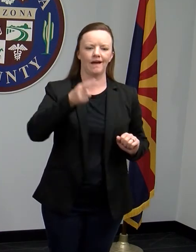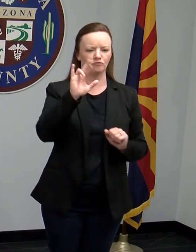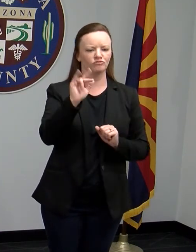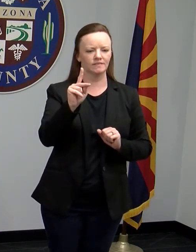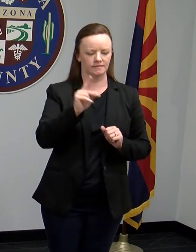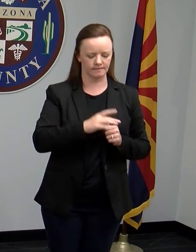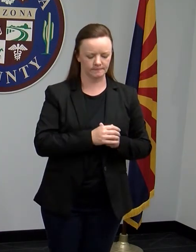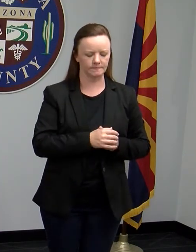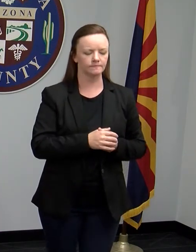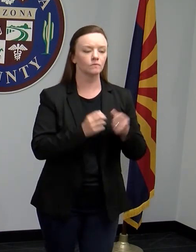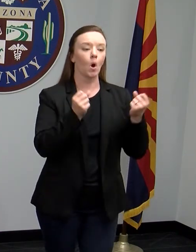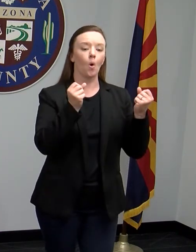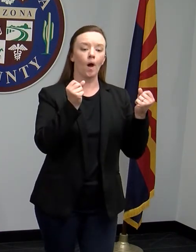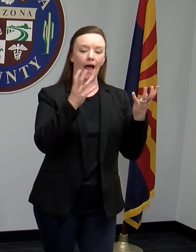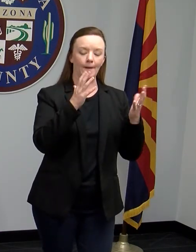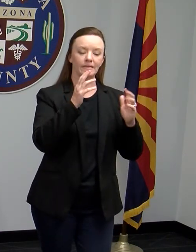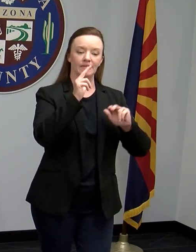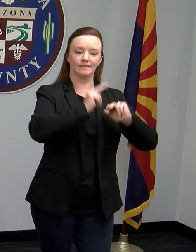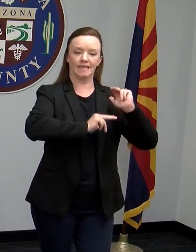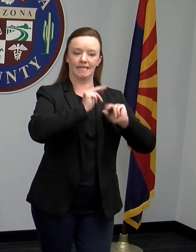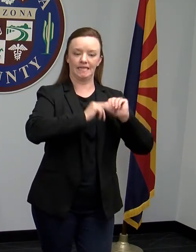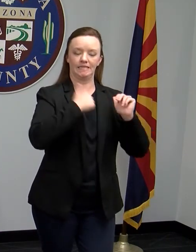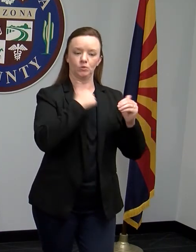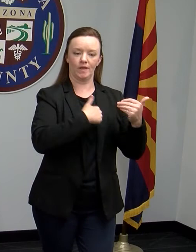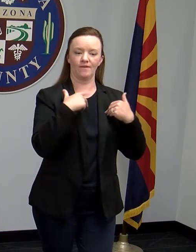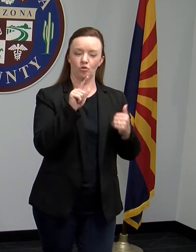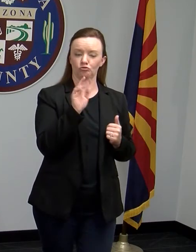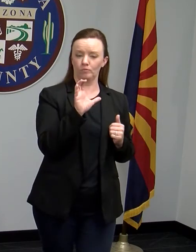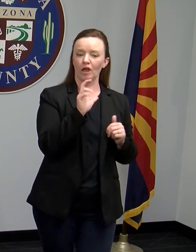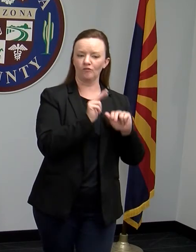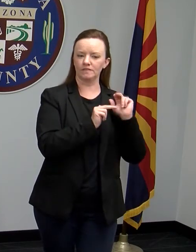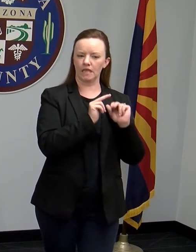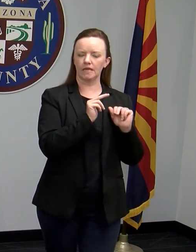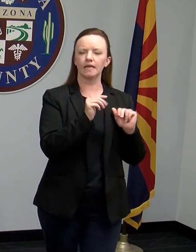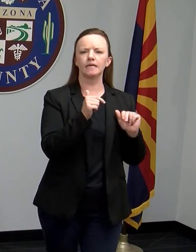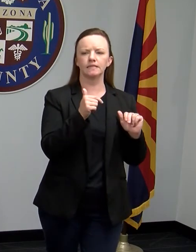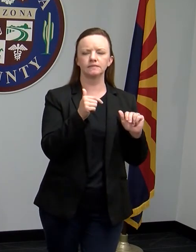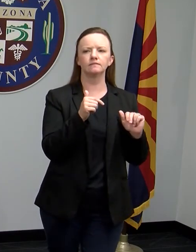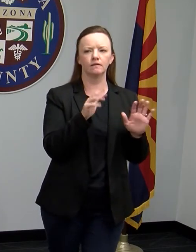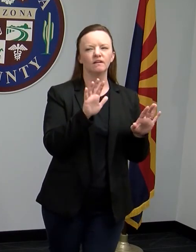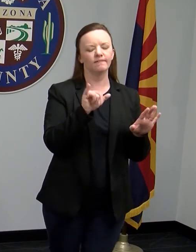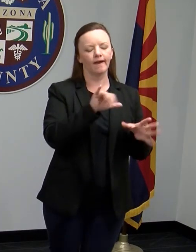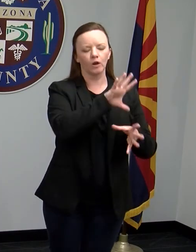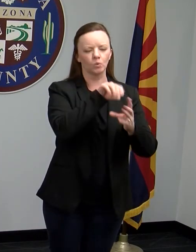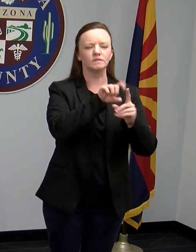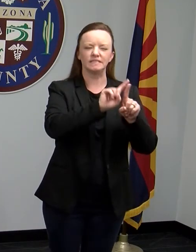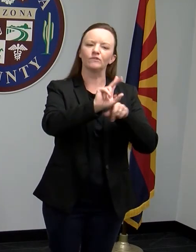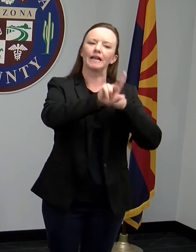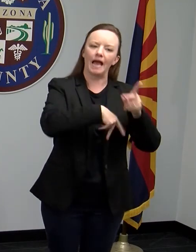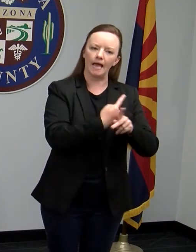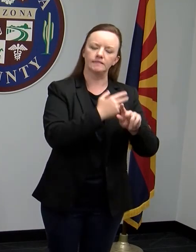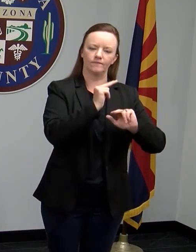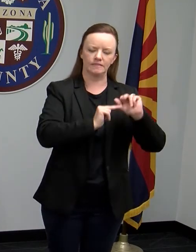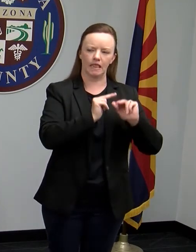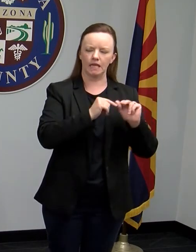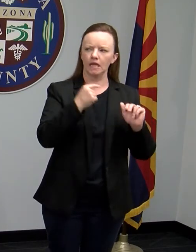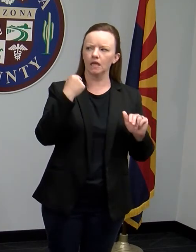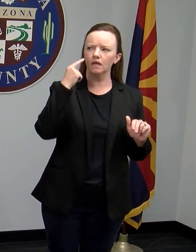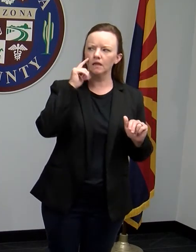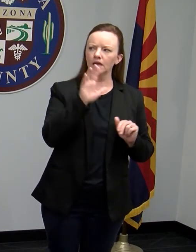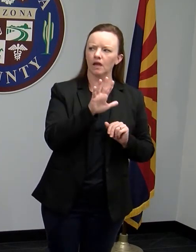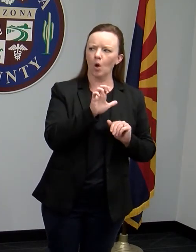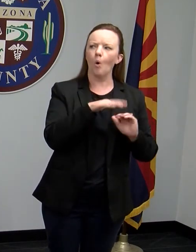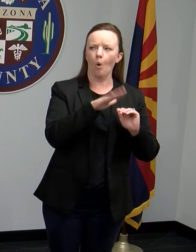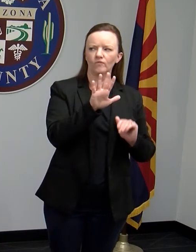Okay. So how many long-term care facilities, which I know cover a number of different types of facilities, the number I've heard is 500,